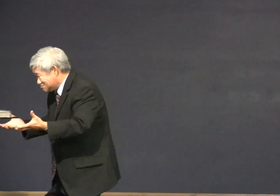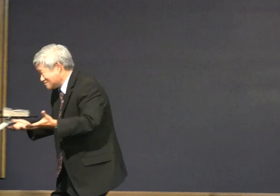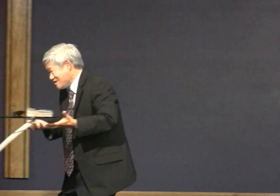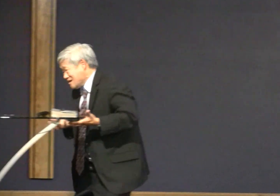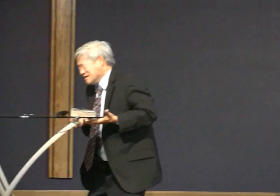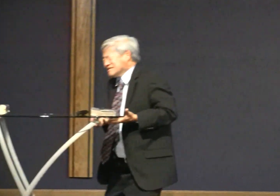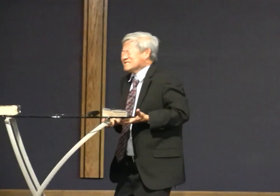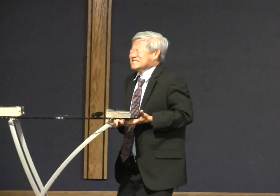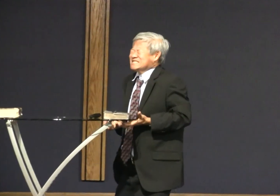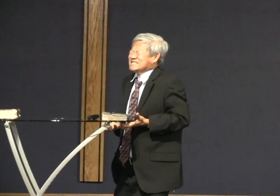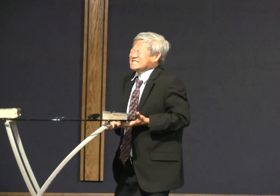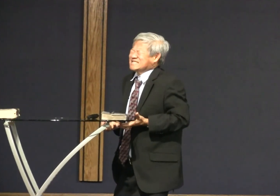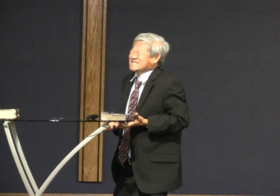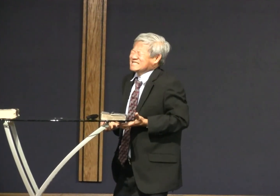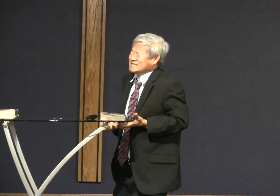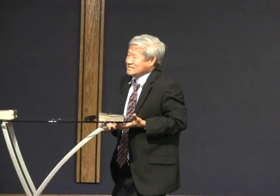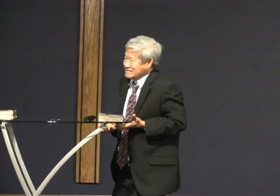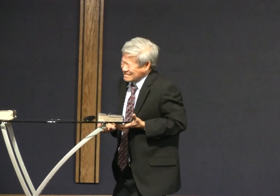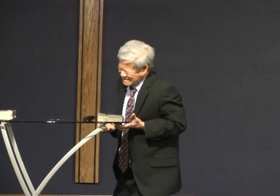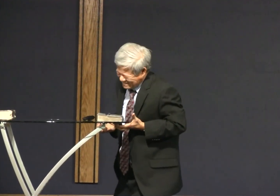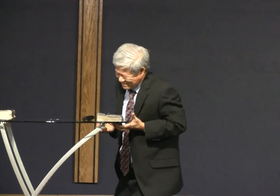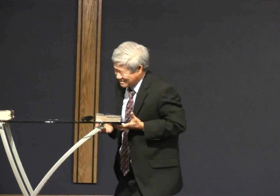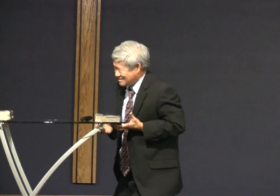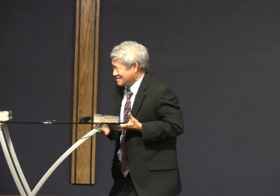Yes, I'm very happy to have the help.